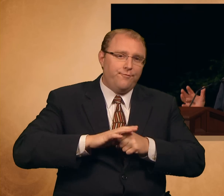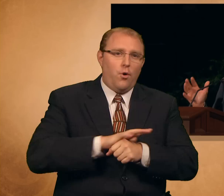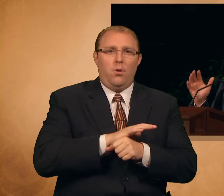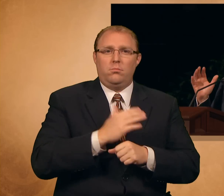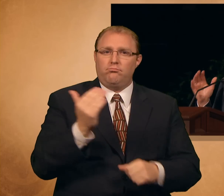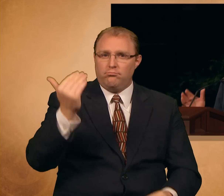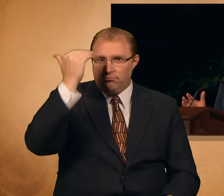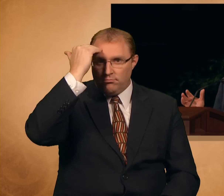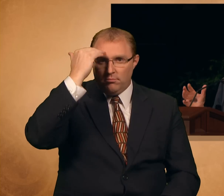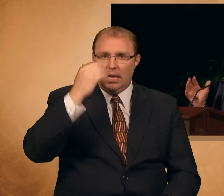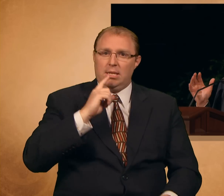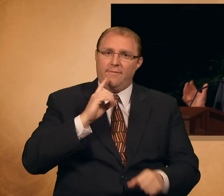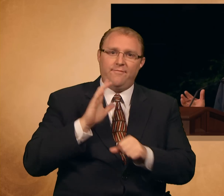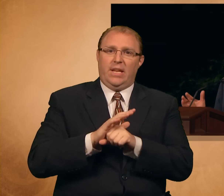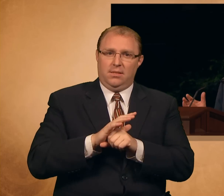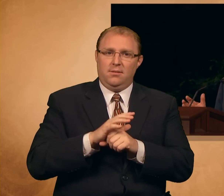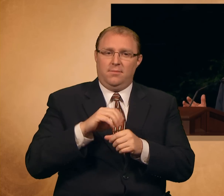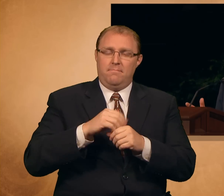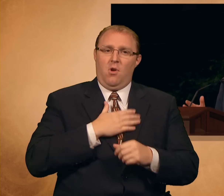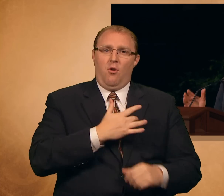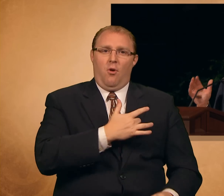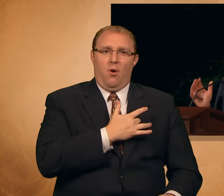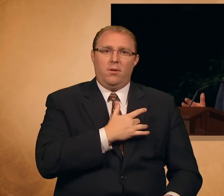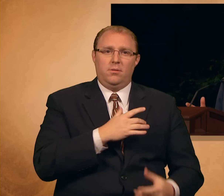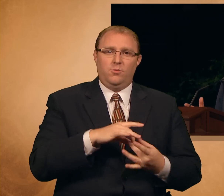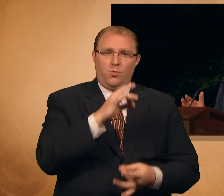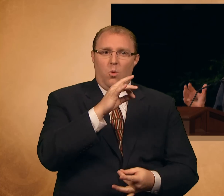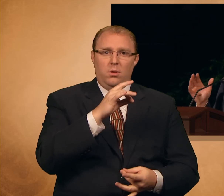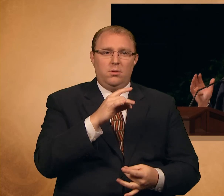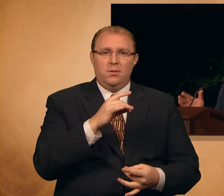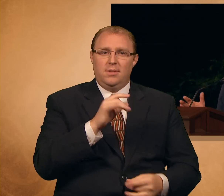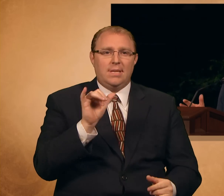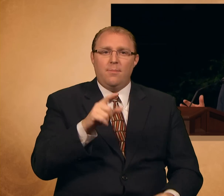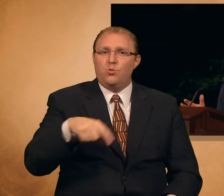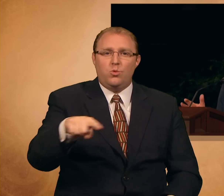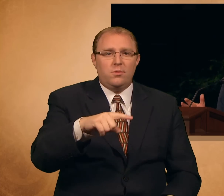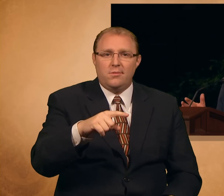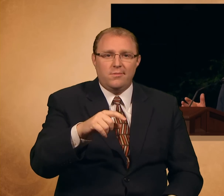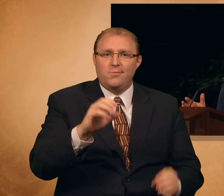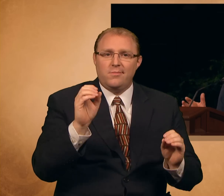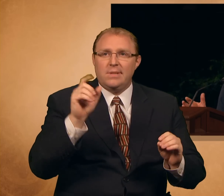of my heart and soul, neither are you.